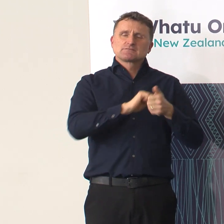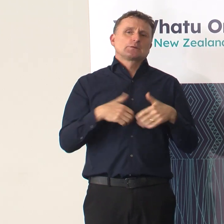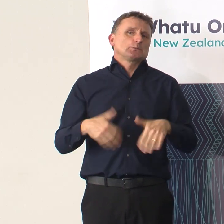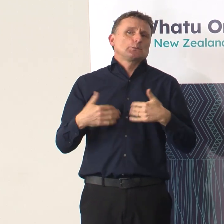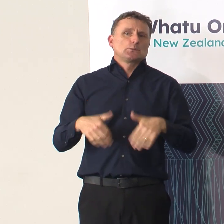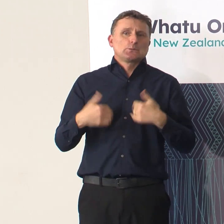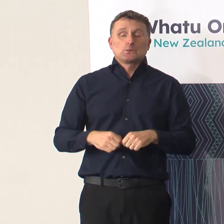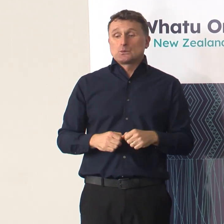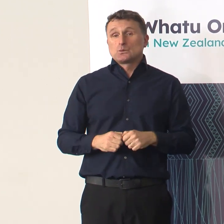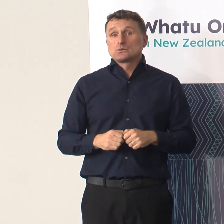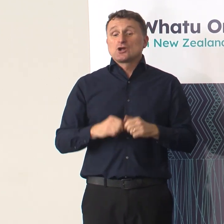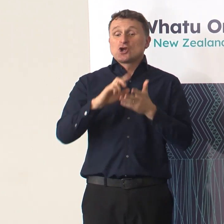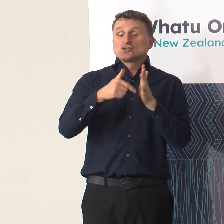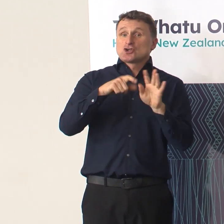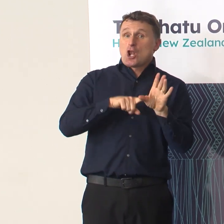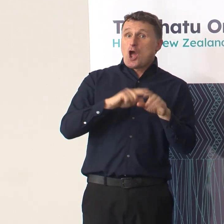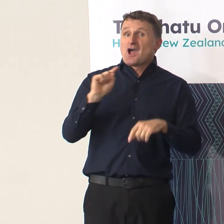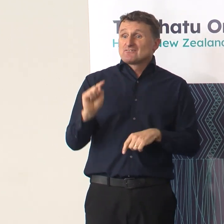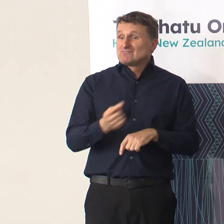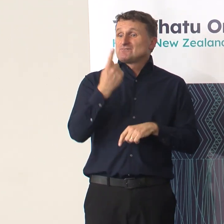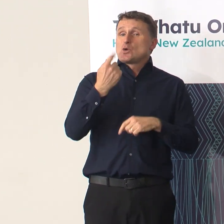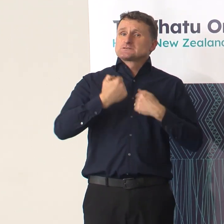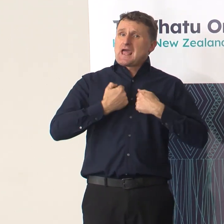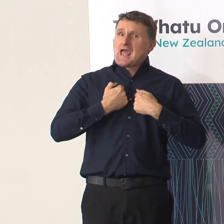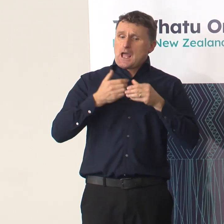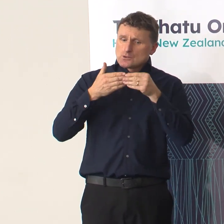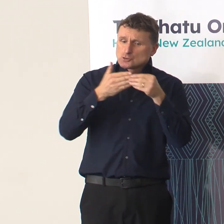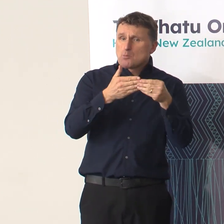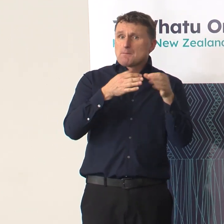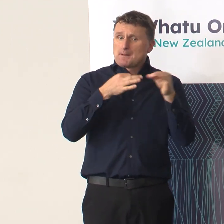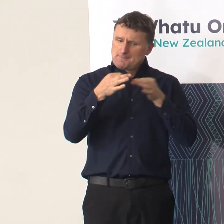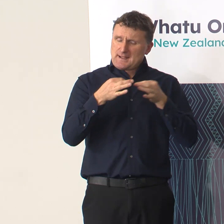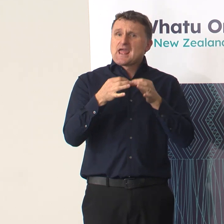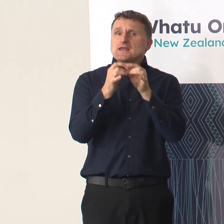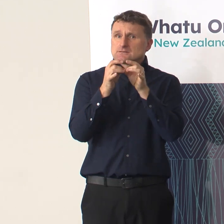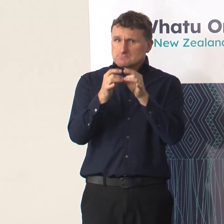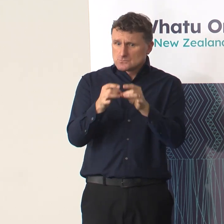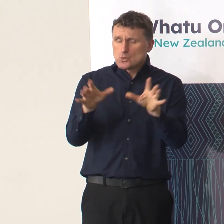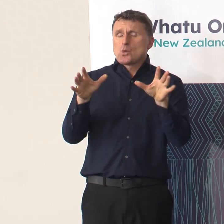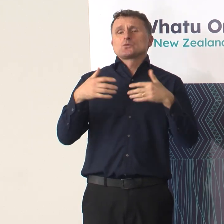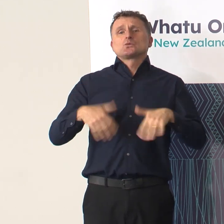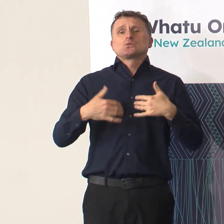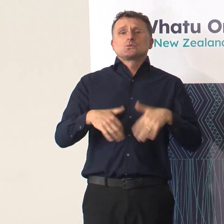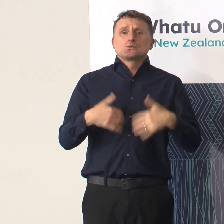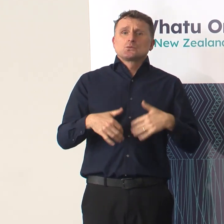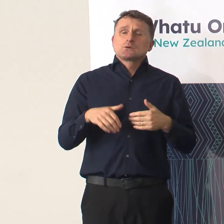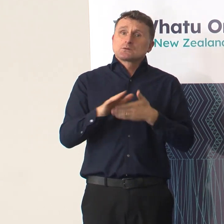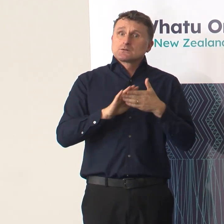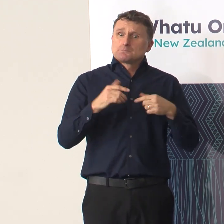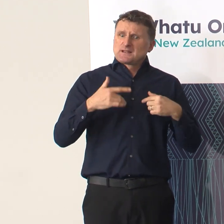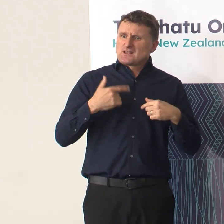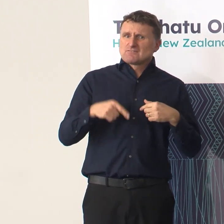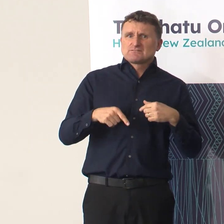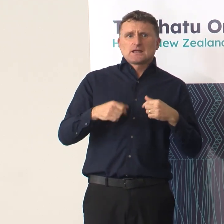July the 1st, we launch a kaupapa that's really dear to my heart. So I think we've, we've, you know, through it all, we've maintained this